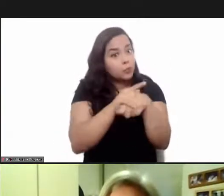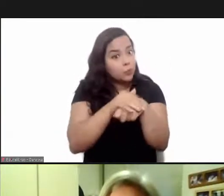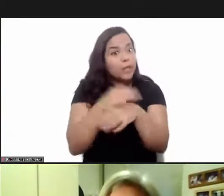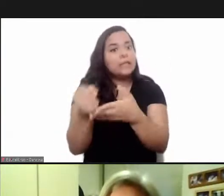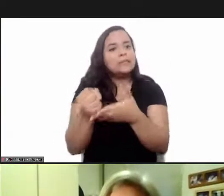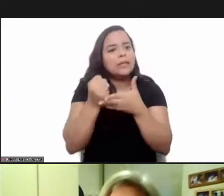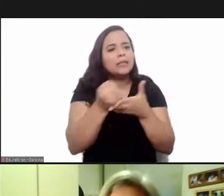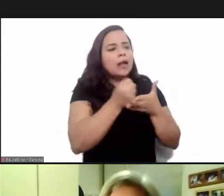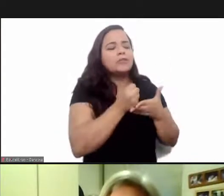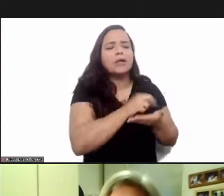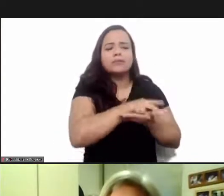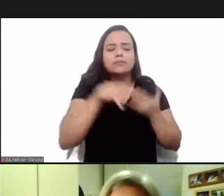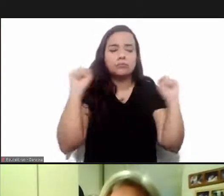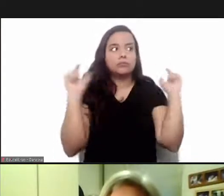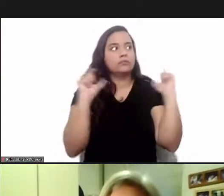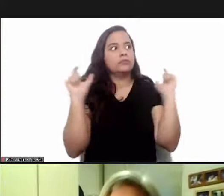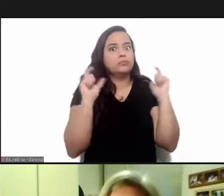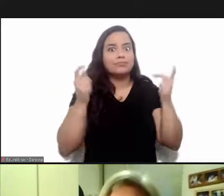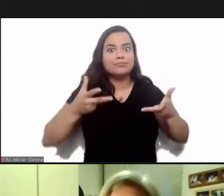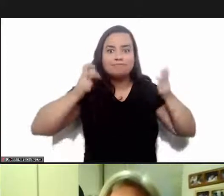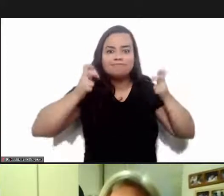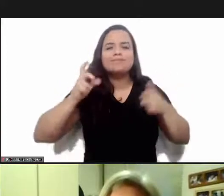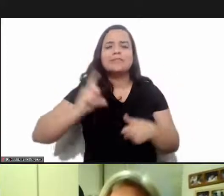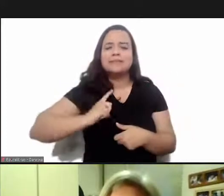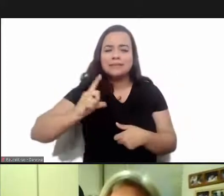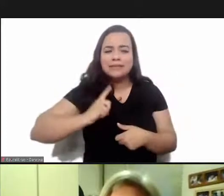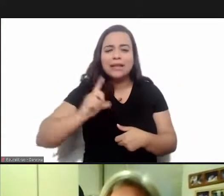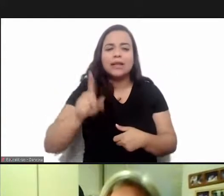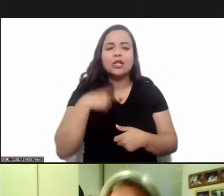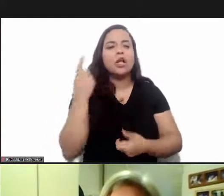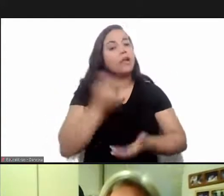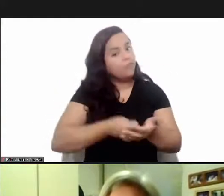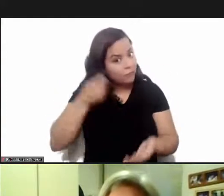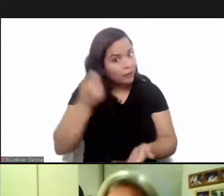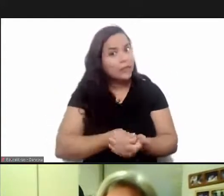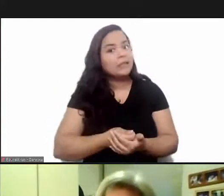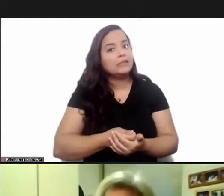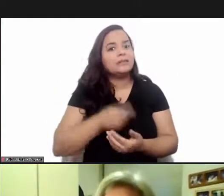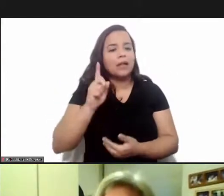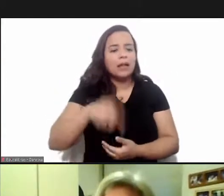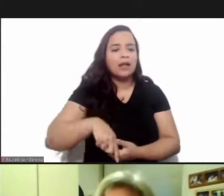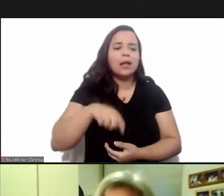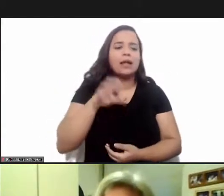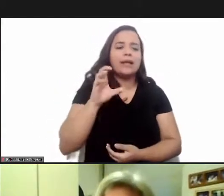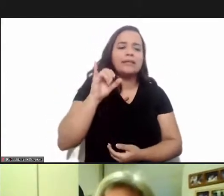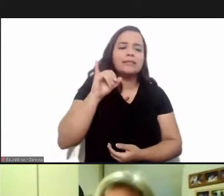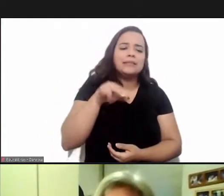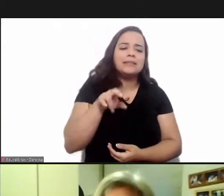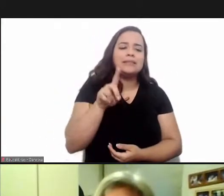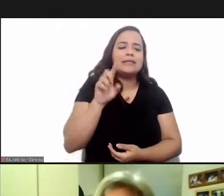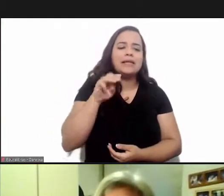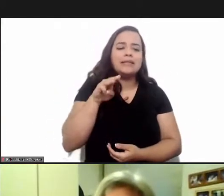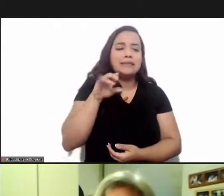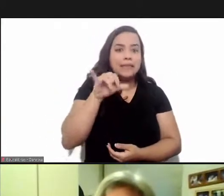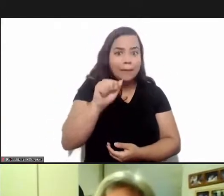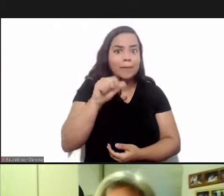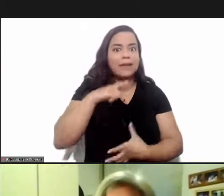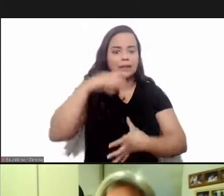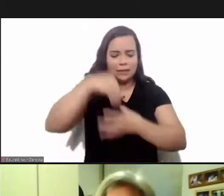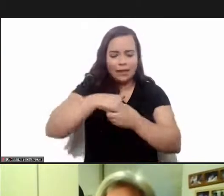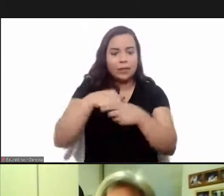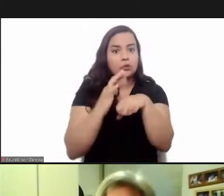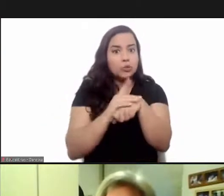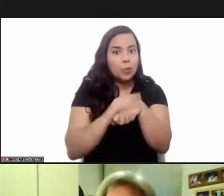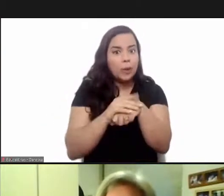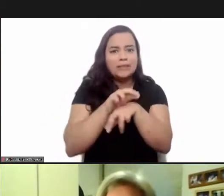so it's a disease which unveils this issue that we are confronting today of the syndemic where several different diseases